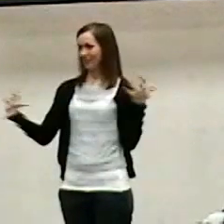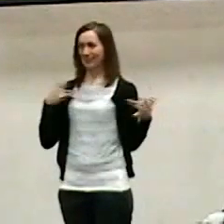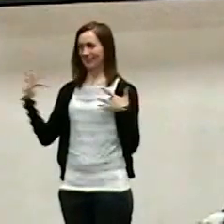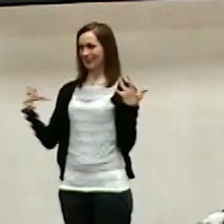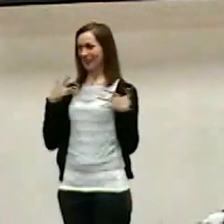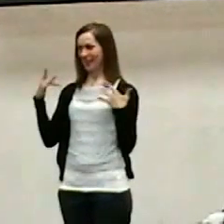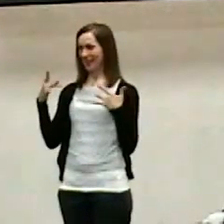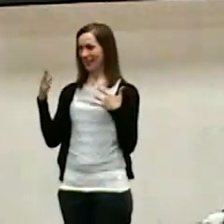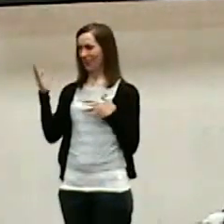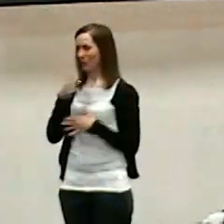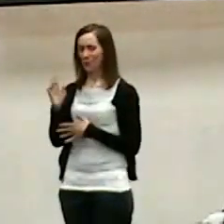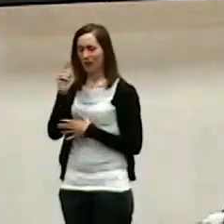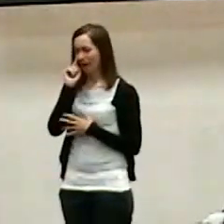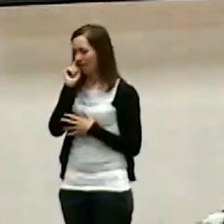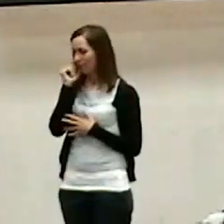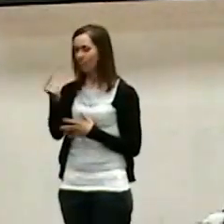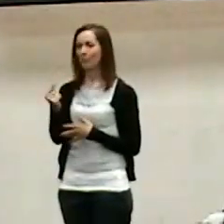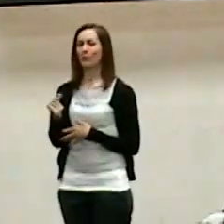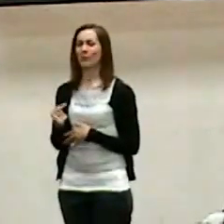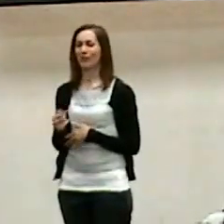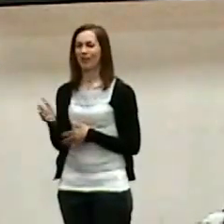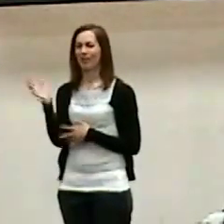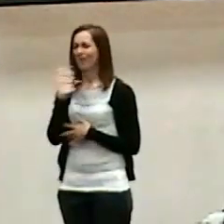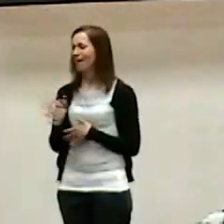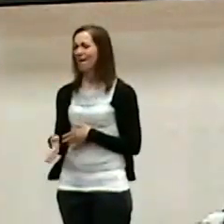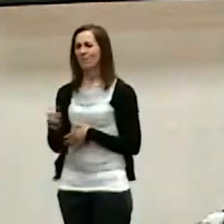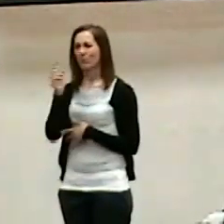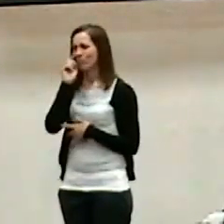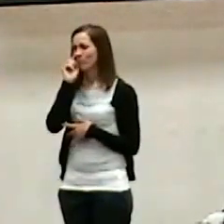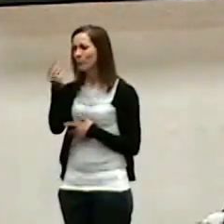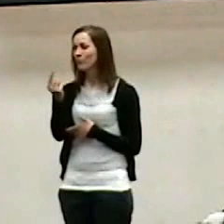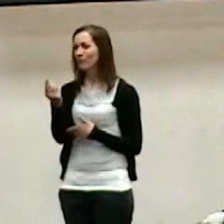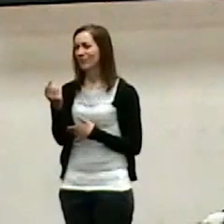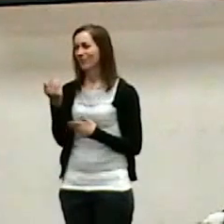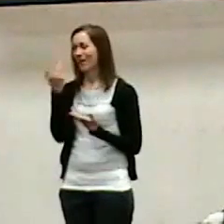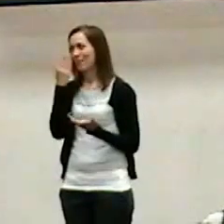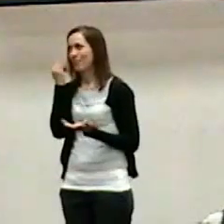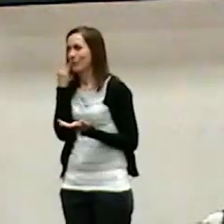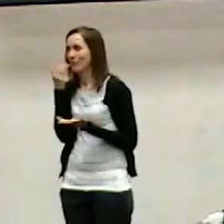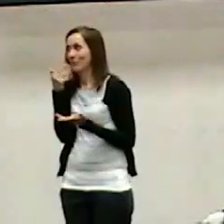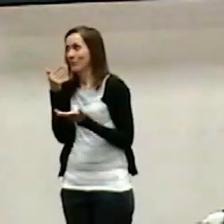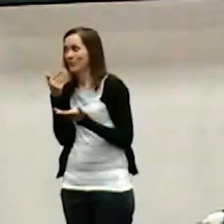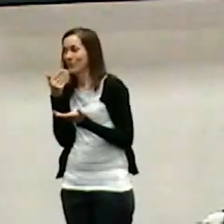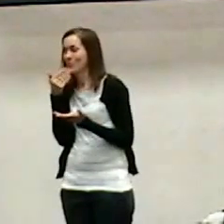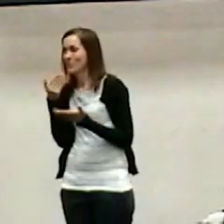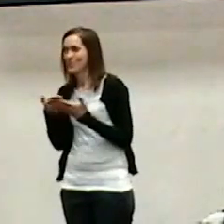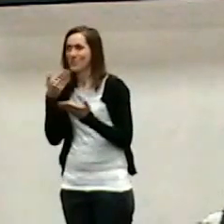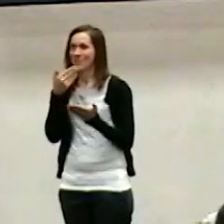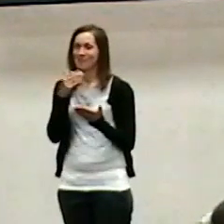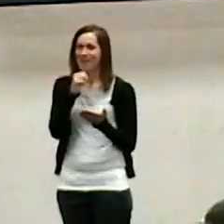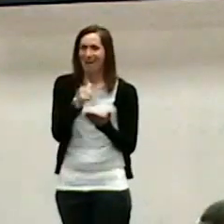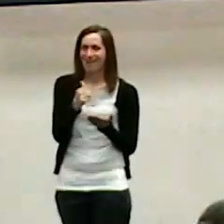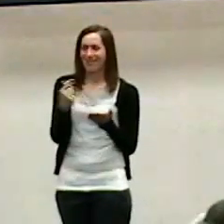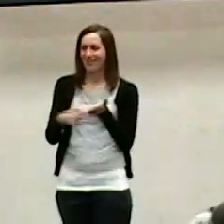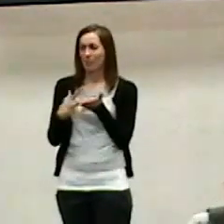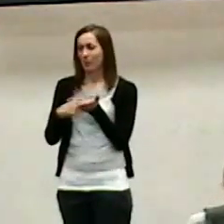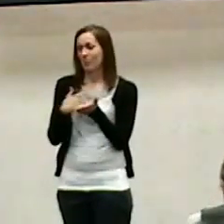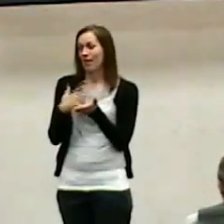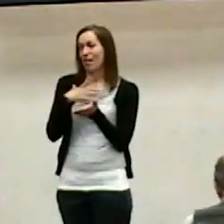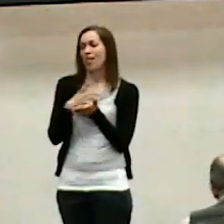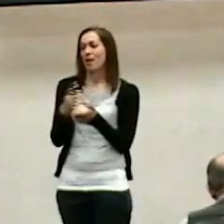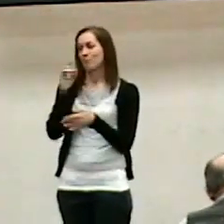You're never bored. You're never bored. I don't know if that's a good thing or not. I'm a fan of boredom at times, but you're never bored.